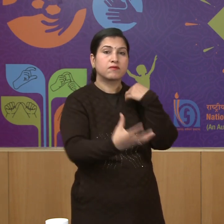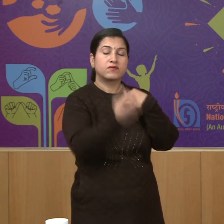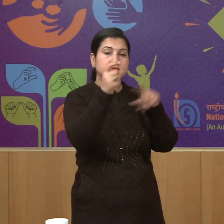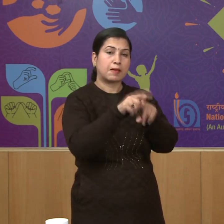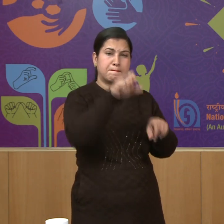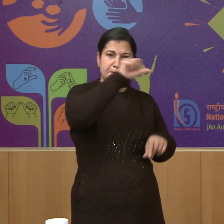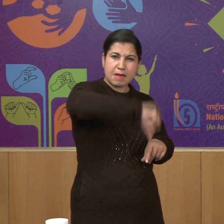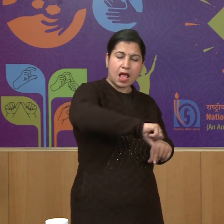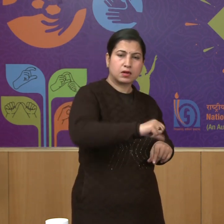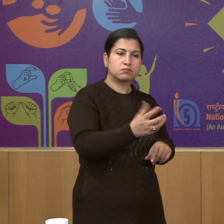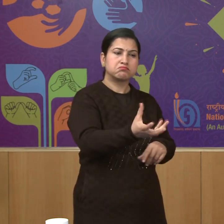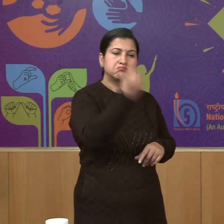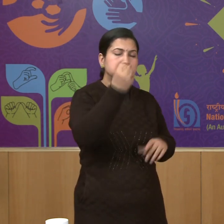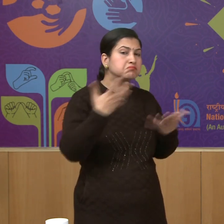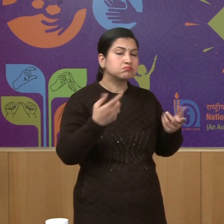1857 revolt